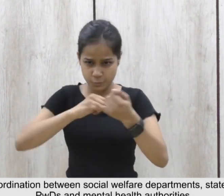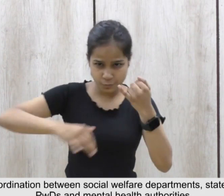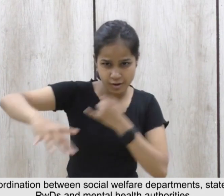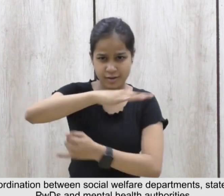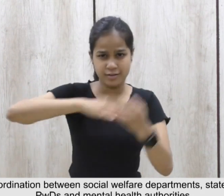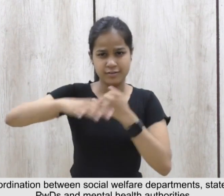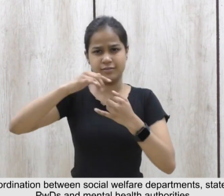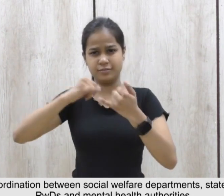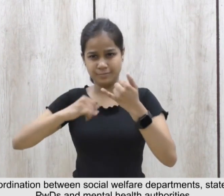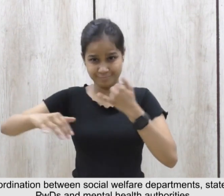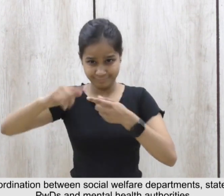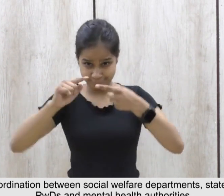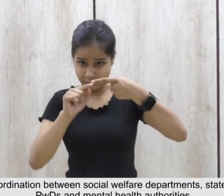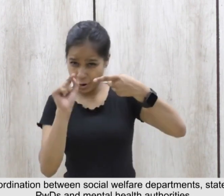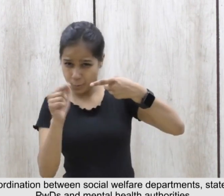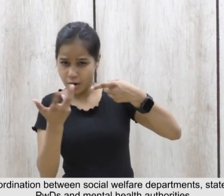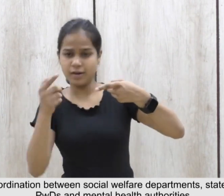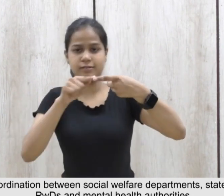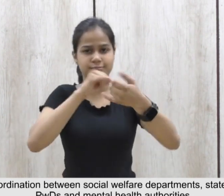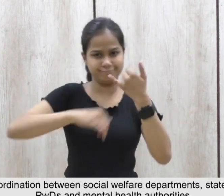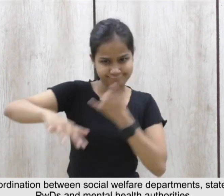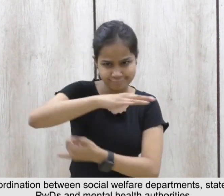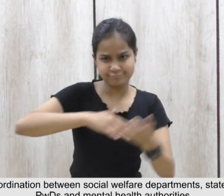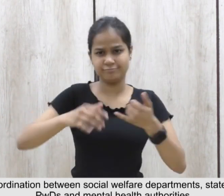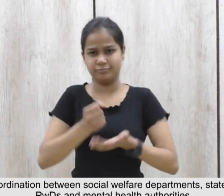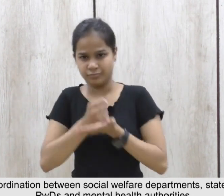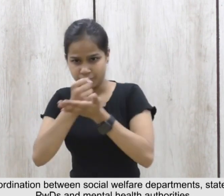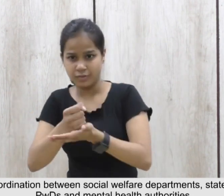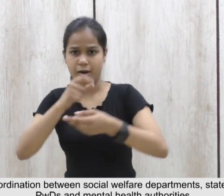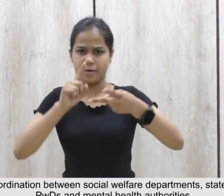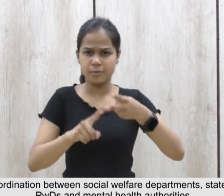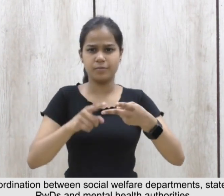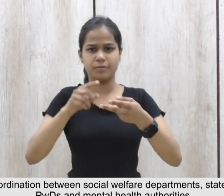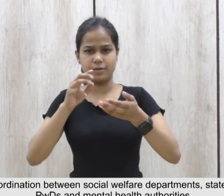State commissioners for PWDs,